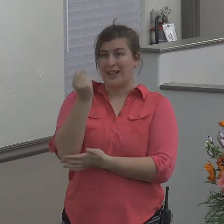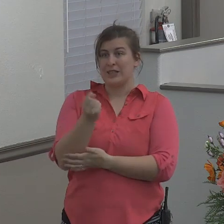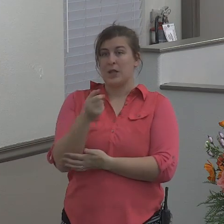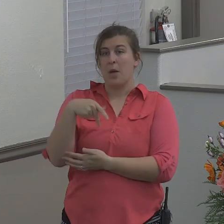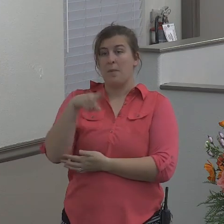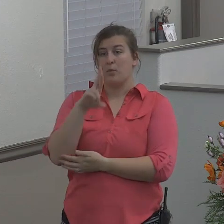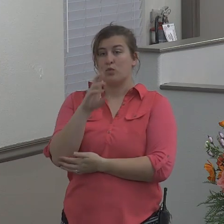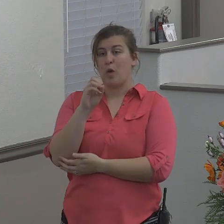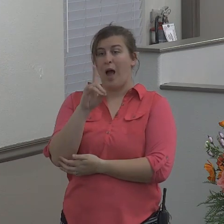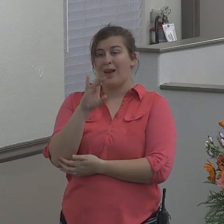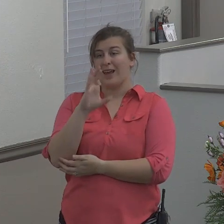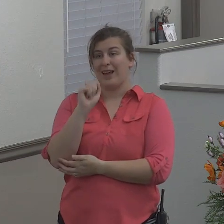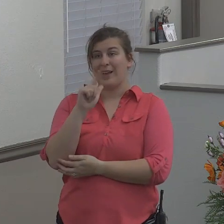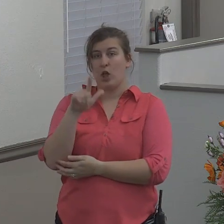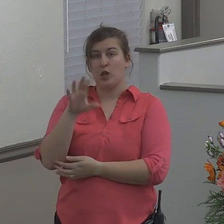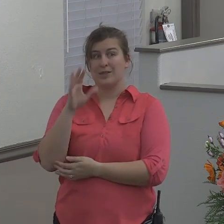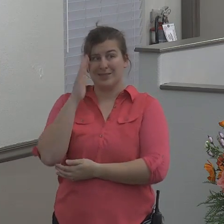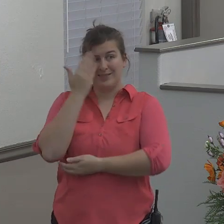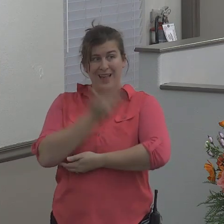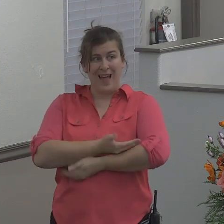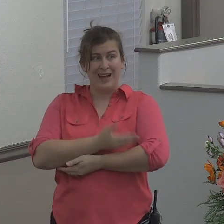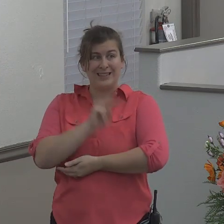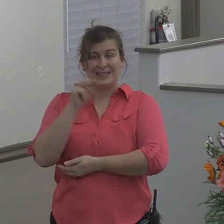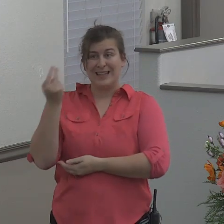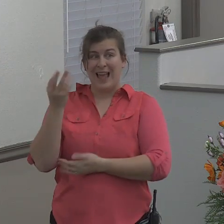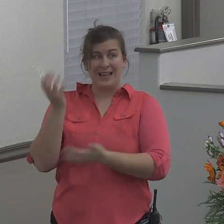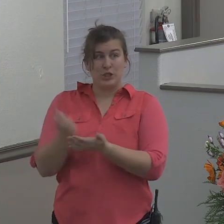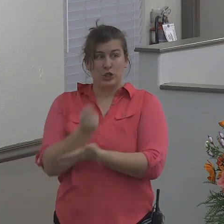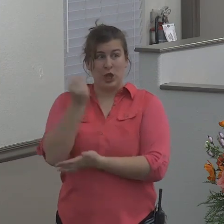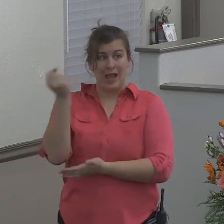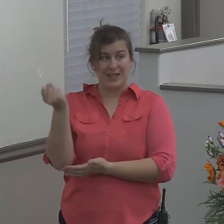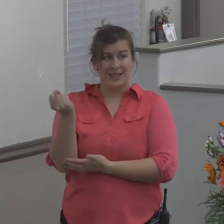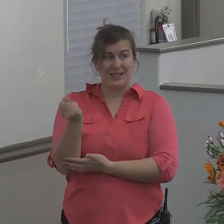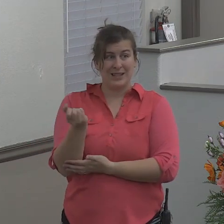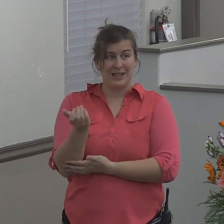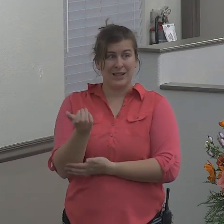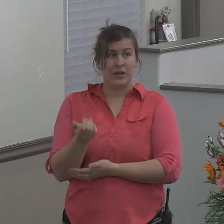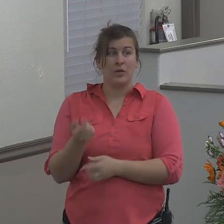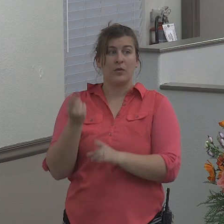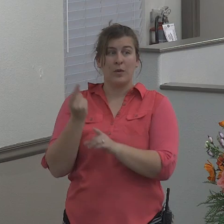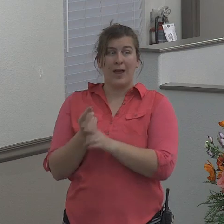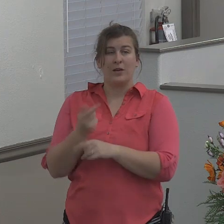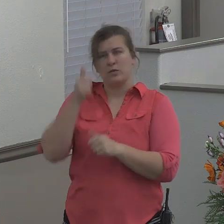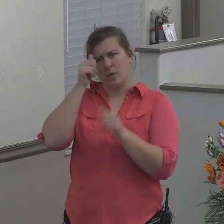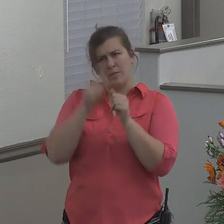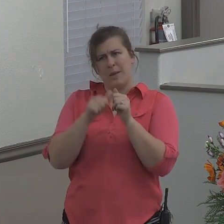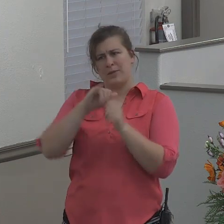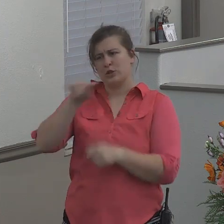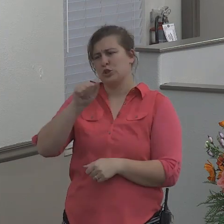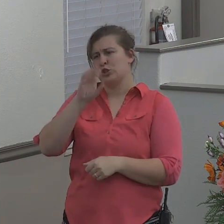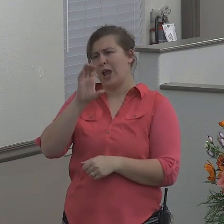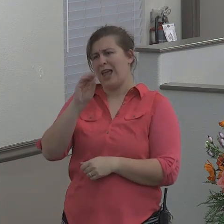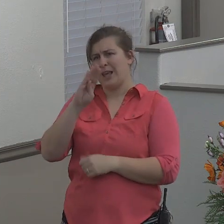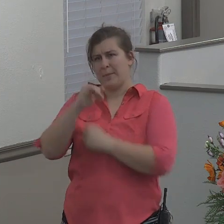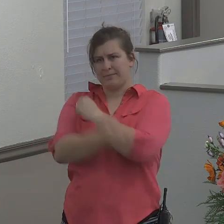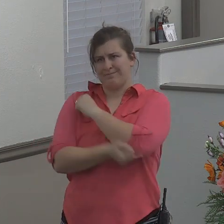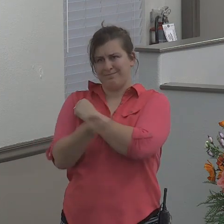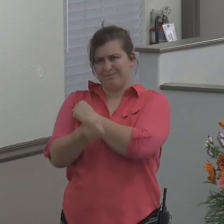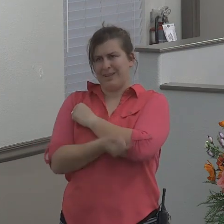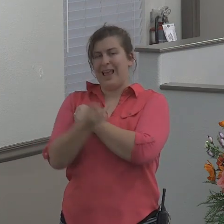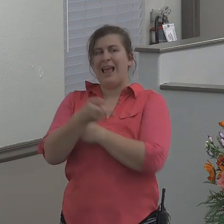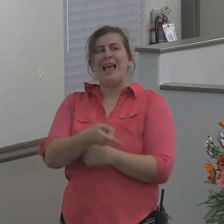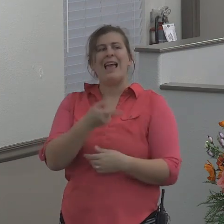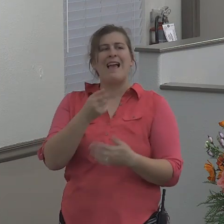a second chance remember the story of Jacob way back in the book of Genesis Jacob failed again